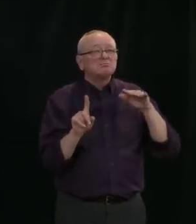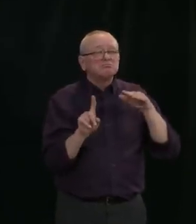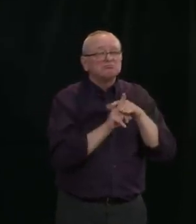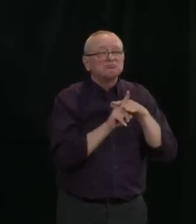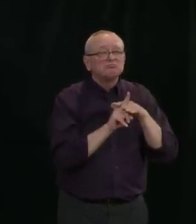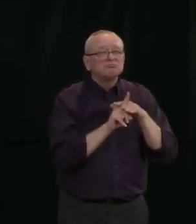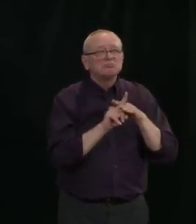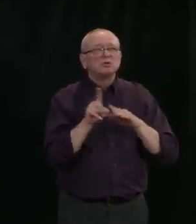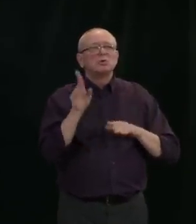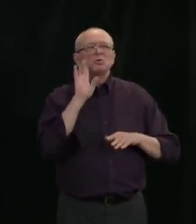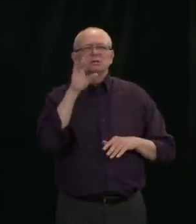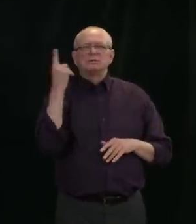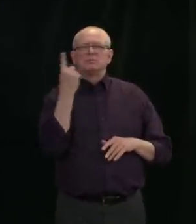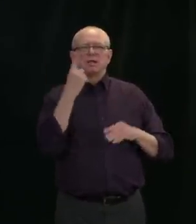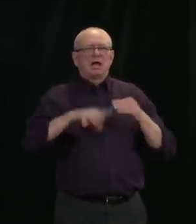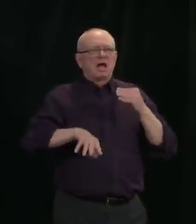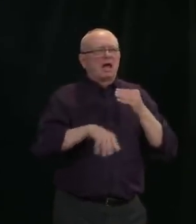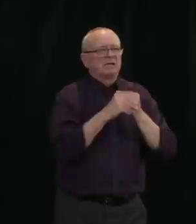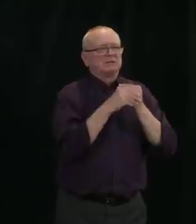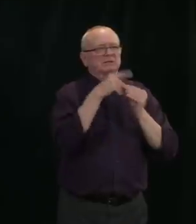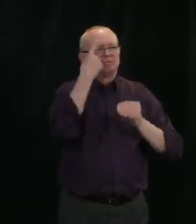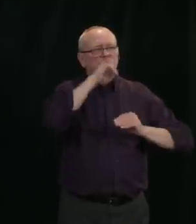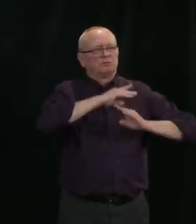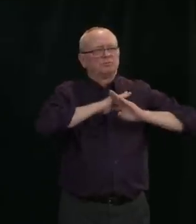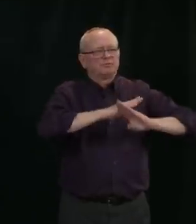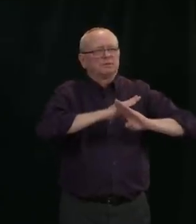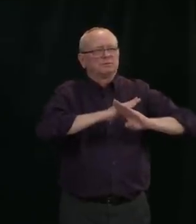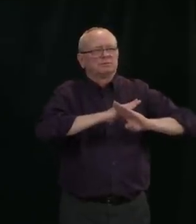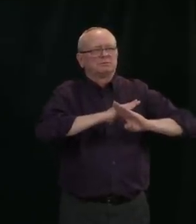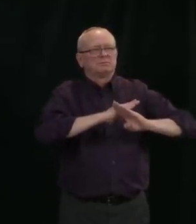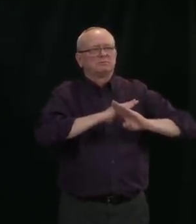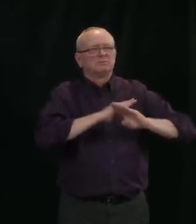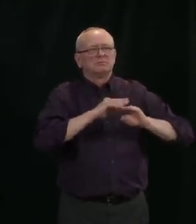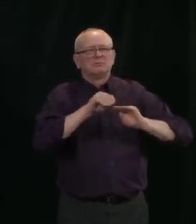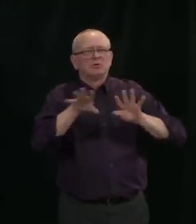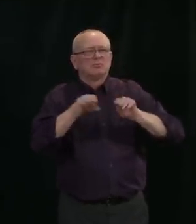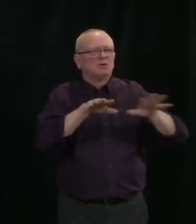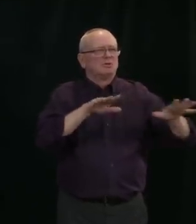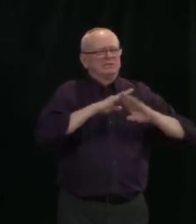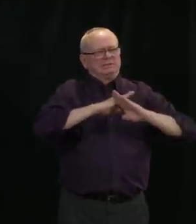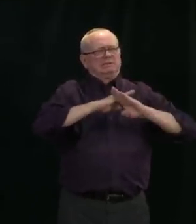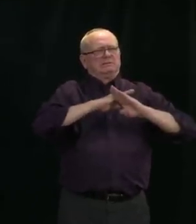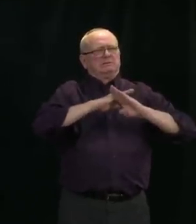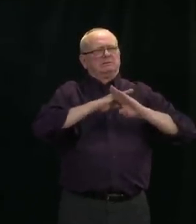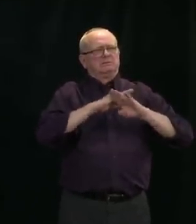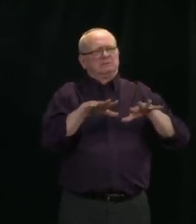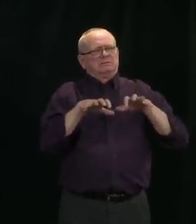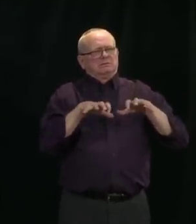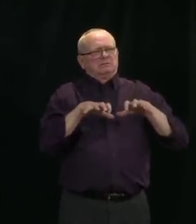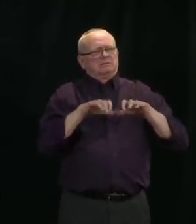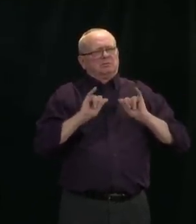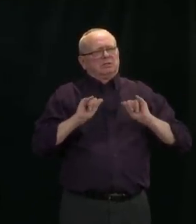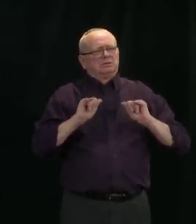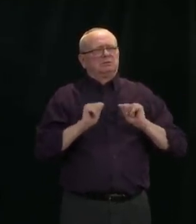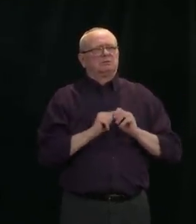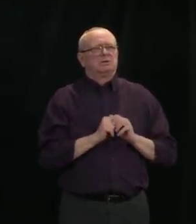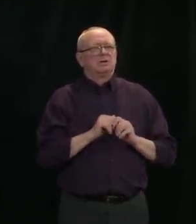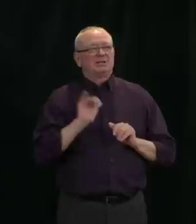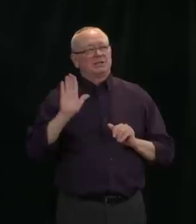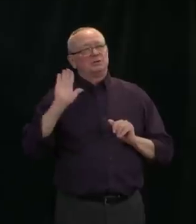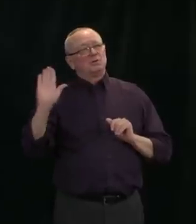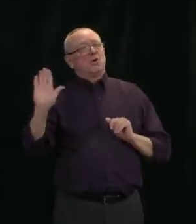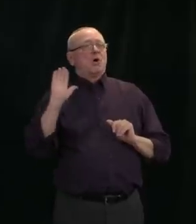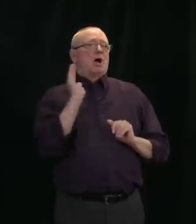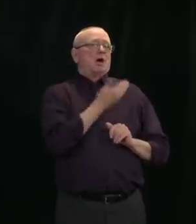spread. And it's our goal to be transparent. What we have to balance is that transparency, the public's right to know.